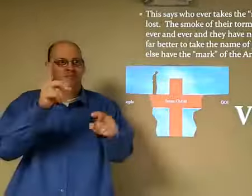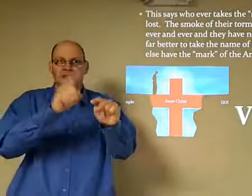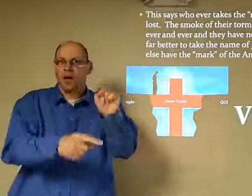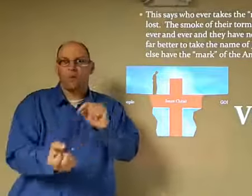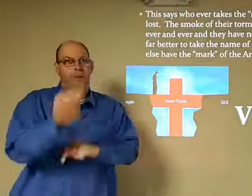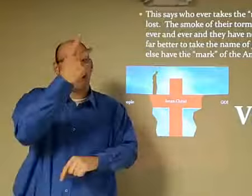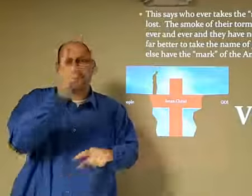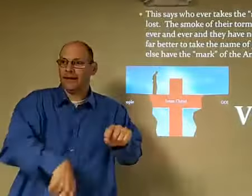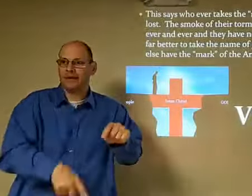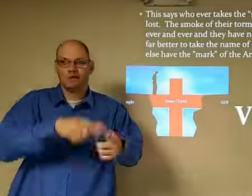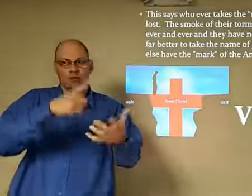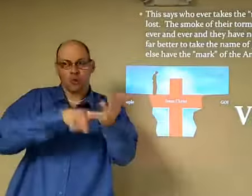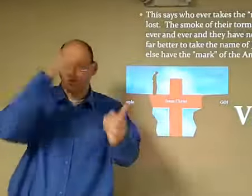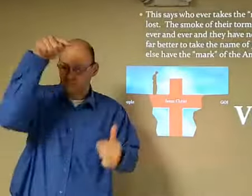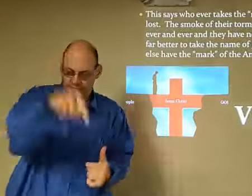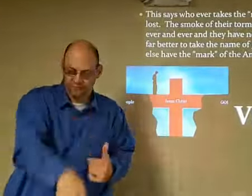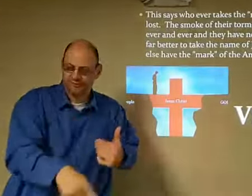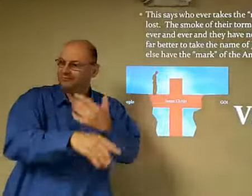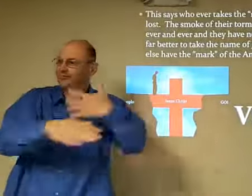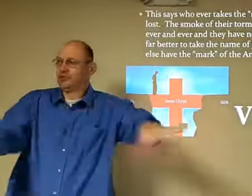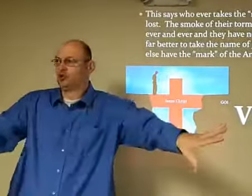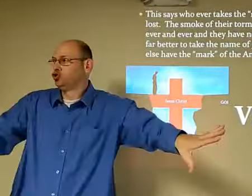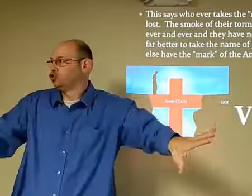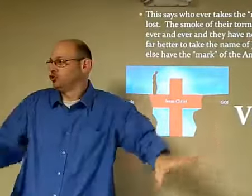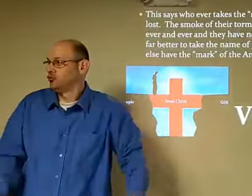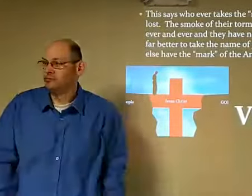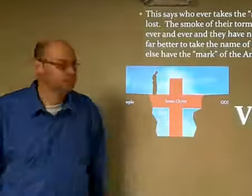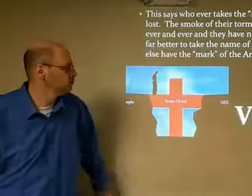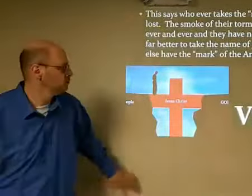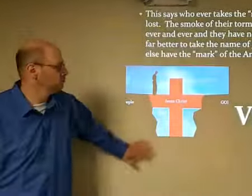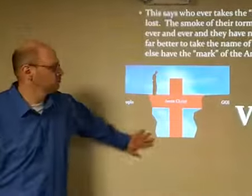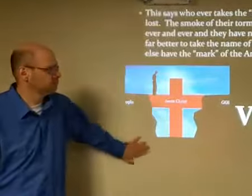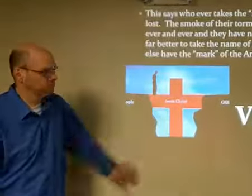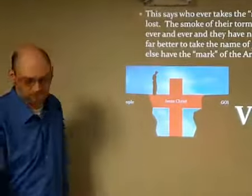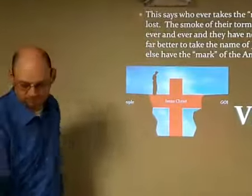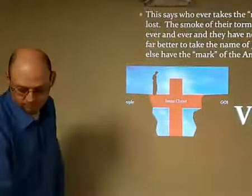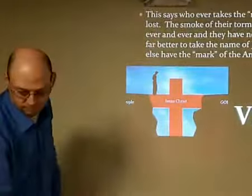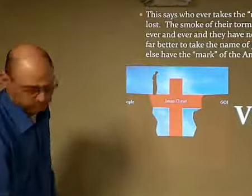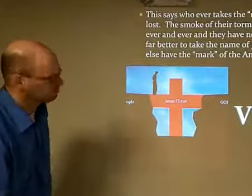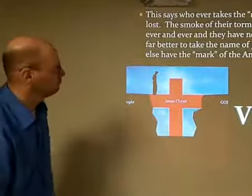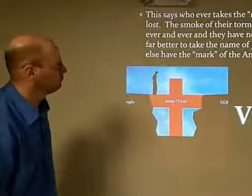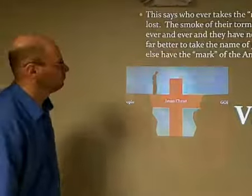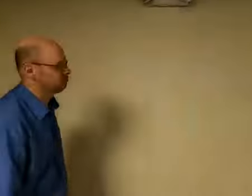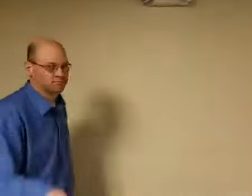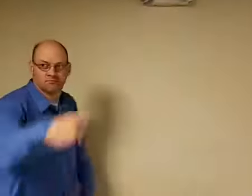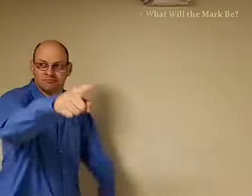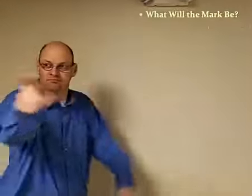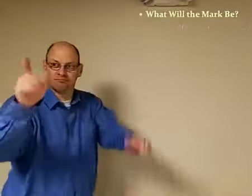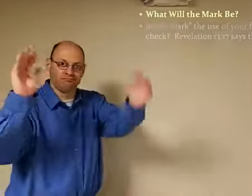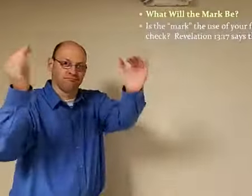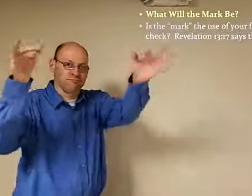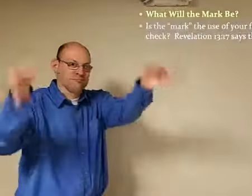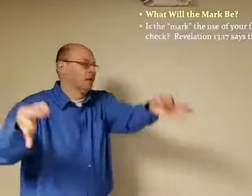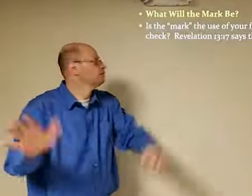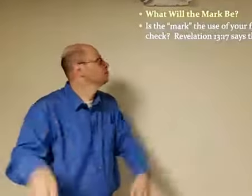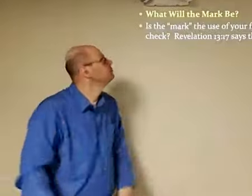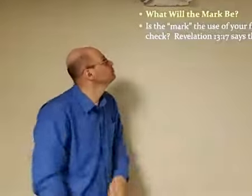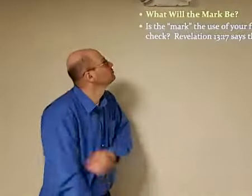but here once you choose the enterprise you're going down it's